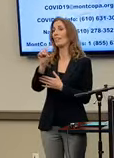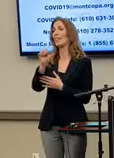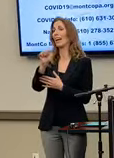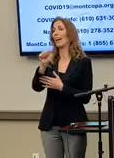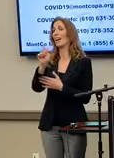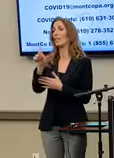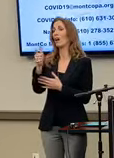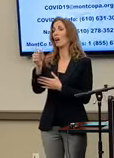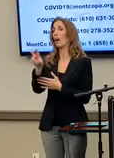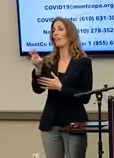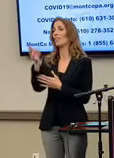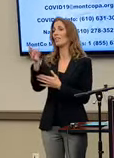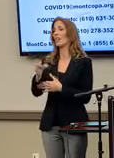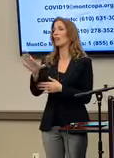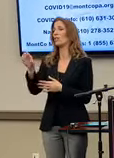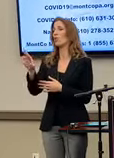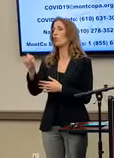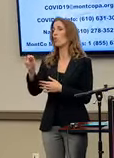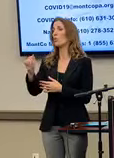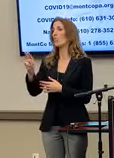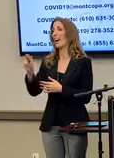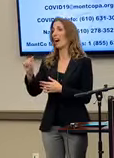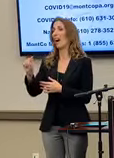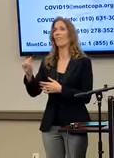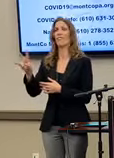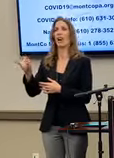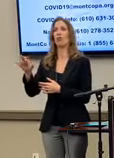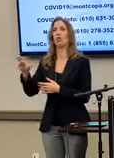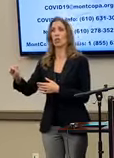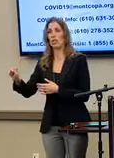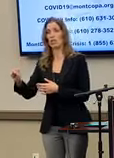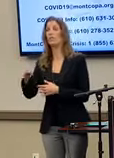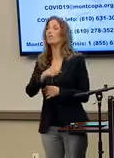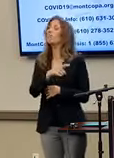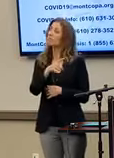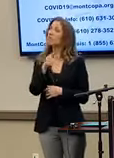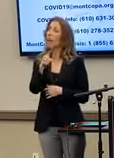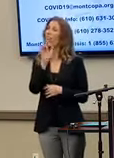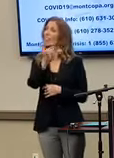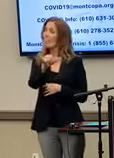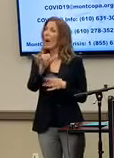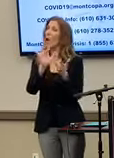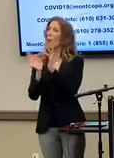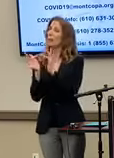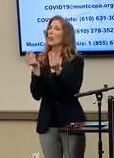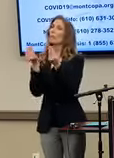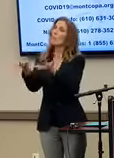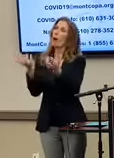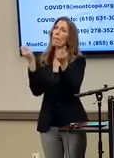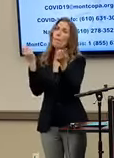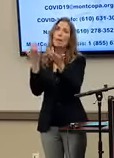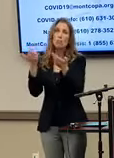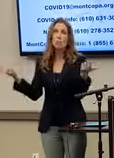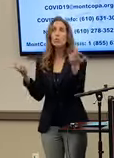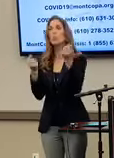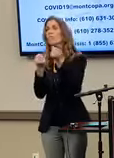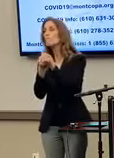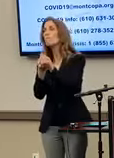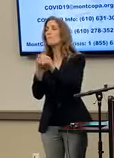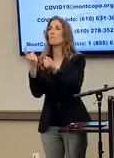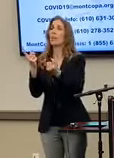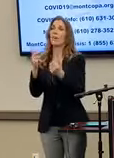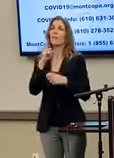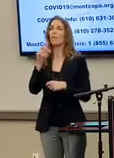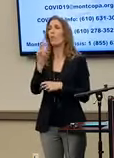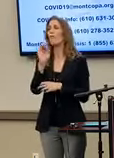.gov slash coronavirus. They are providing a lot of, um, health resources, such as virtual recovery